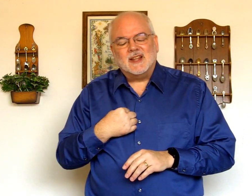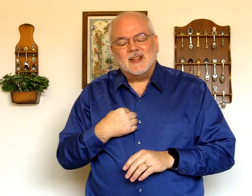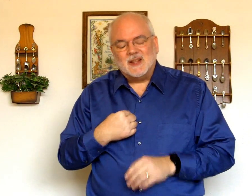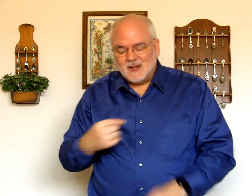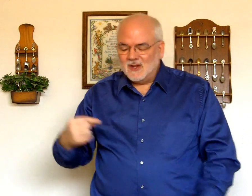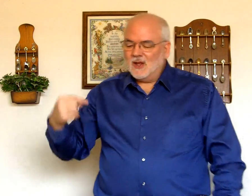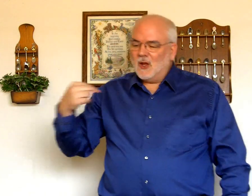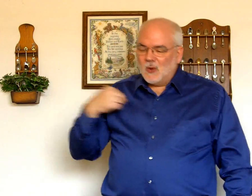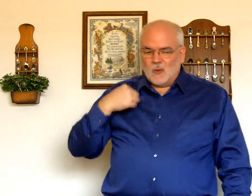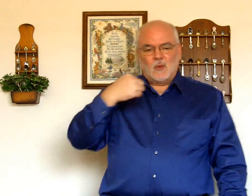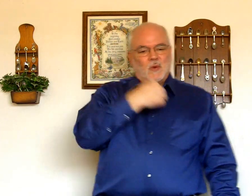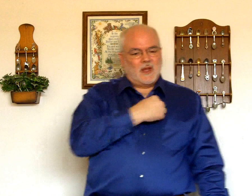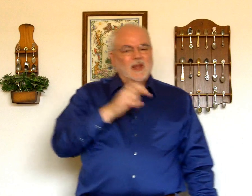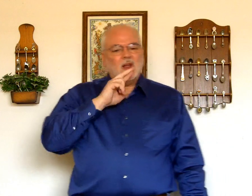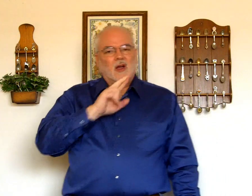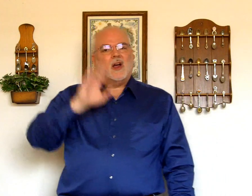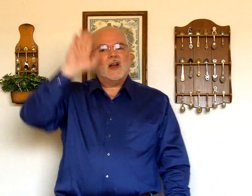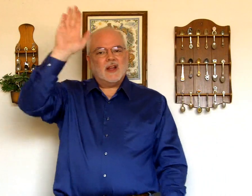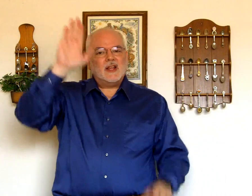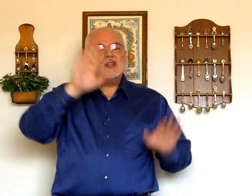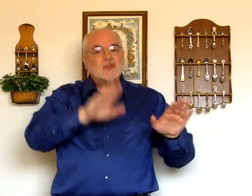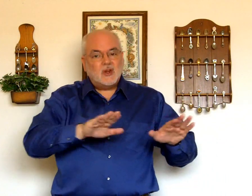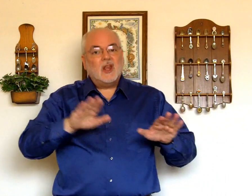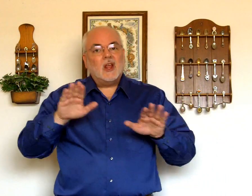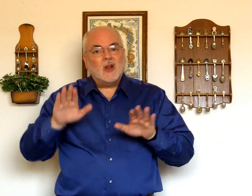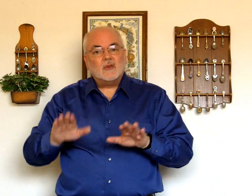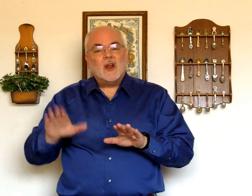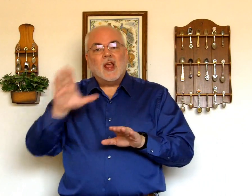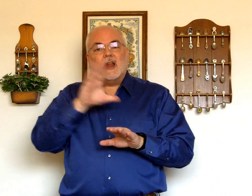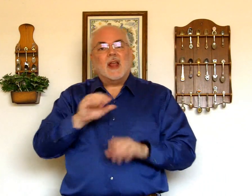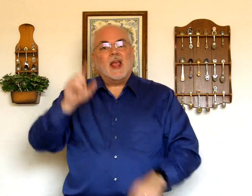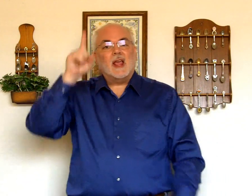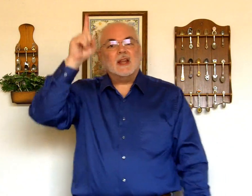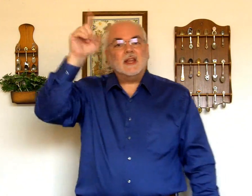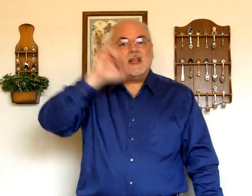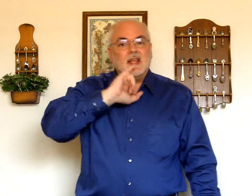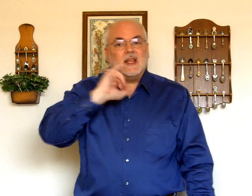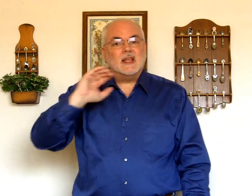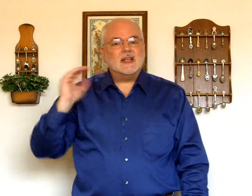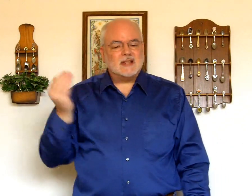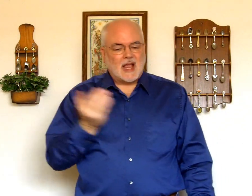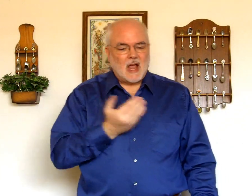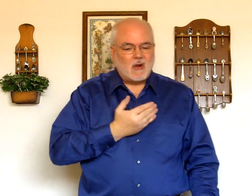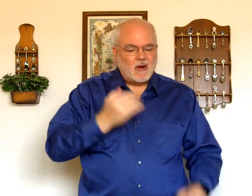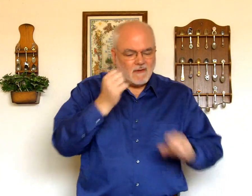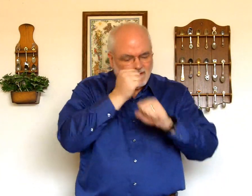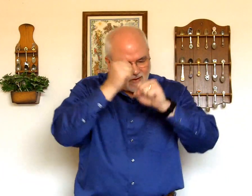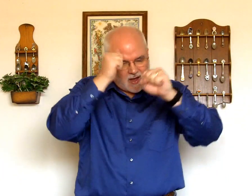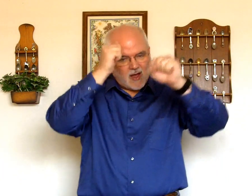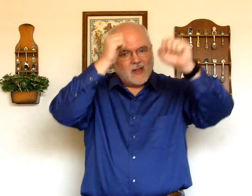we are his children and he is our father